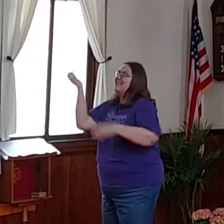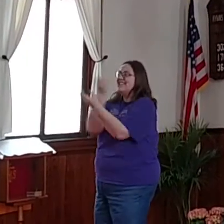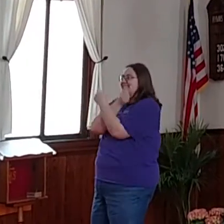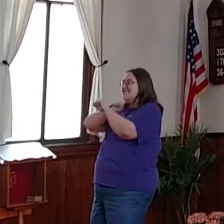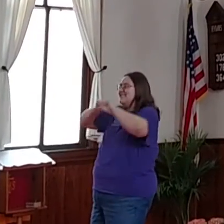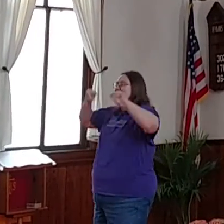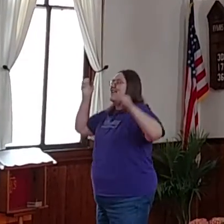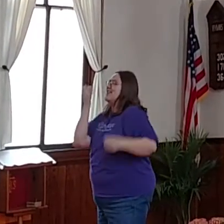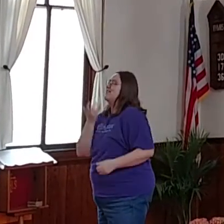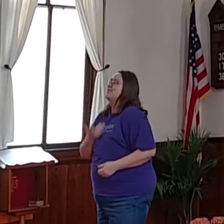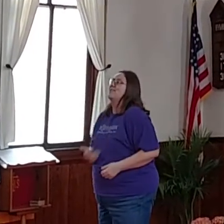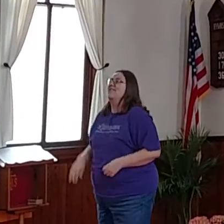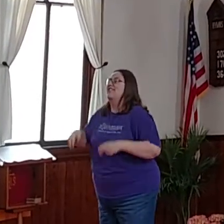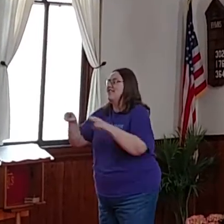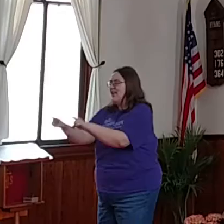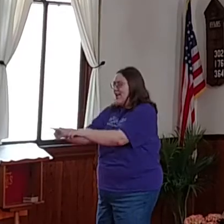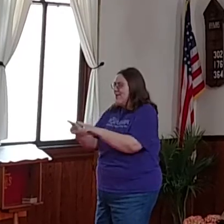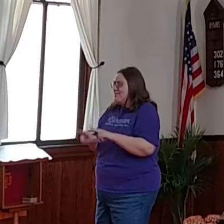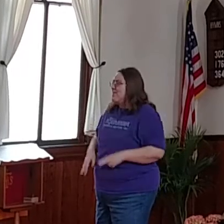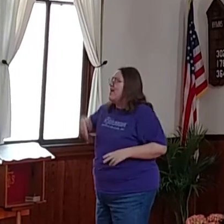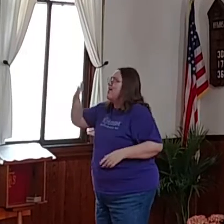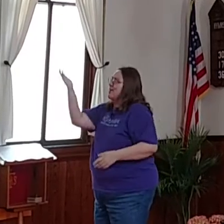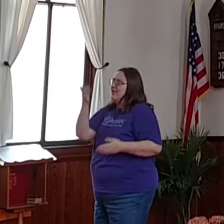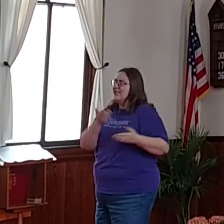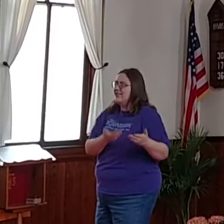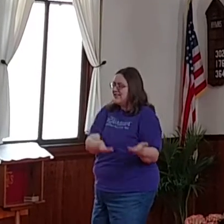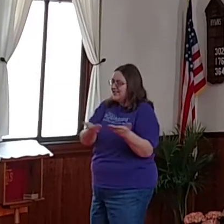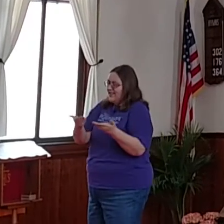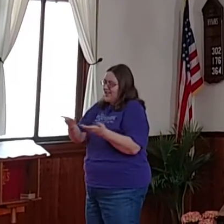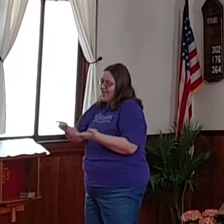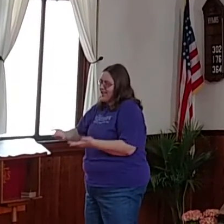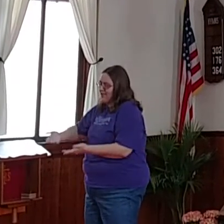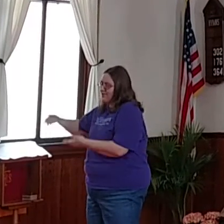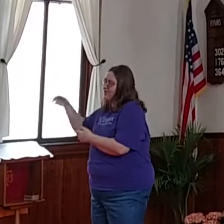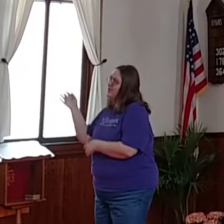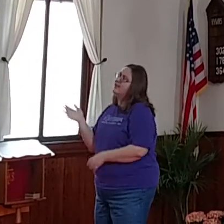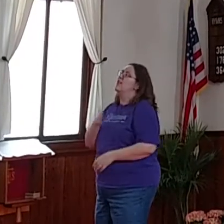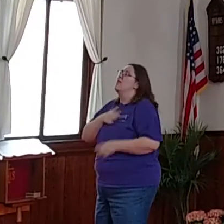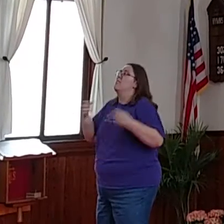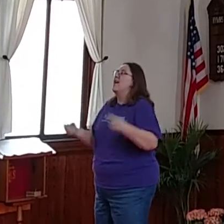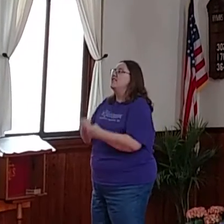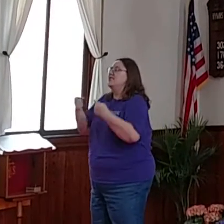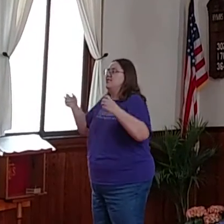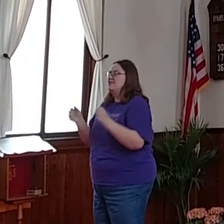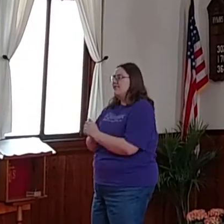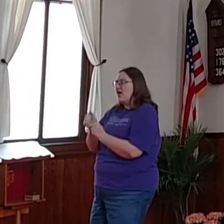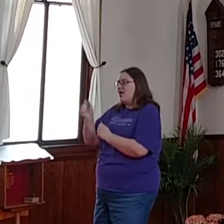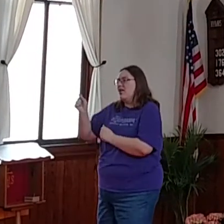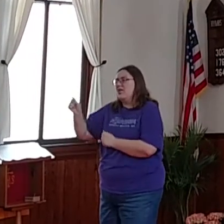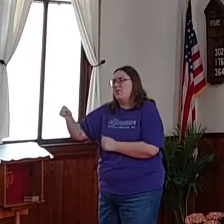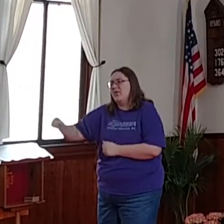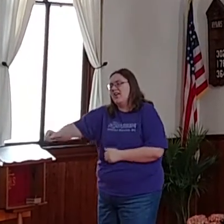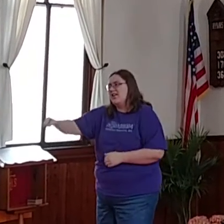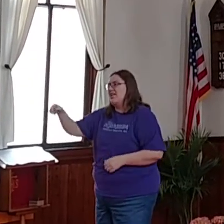he he saved me, buried he carried my sins far away,